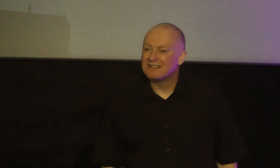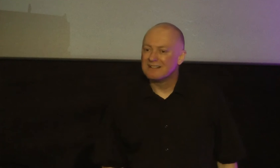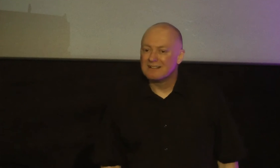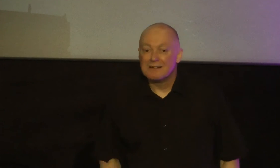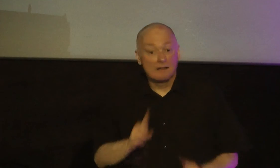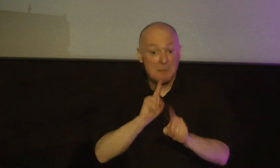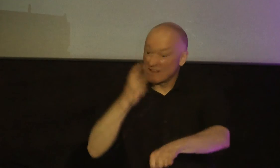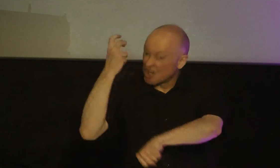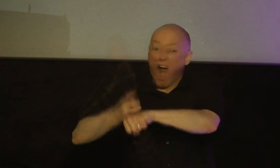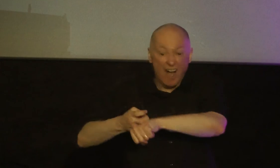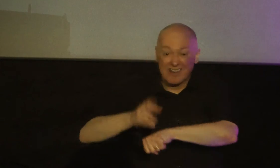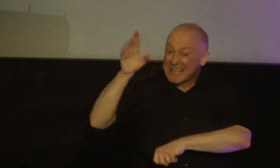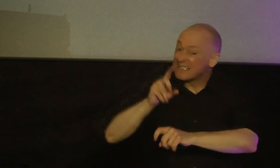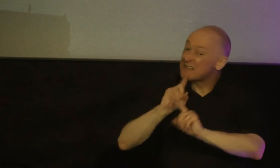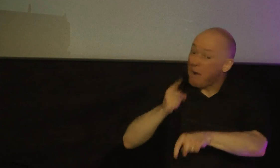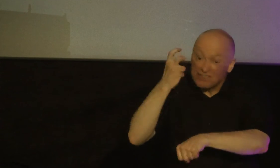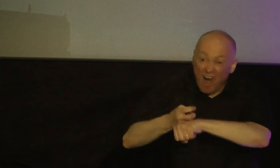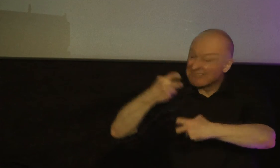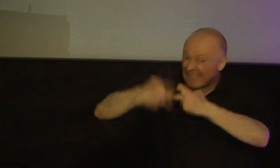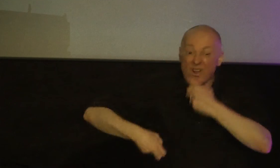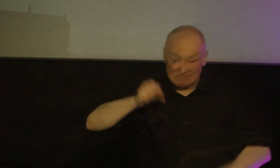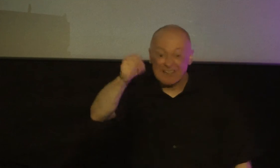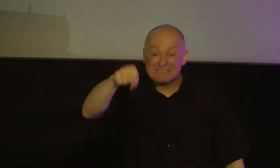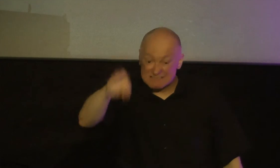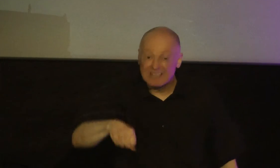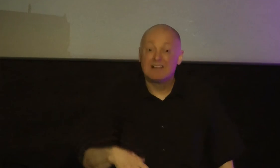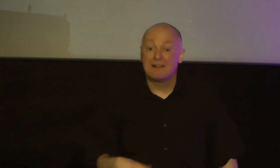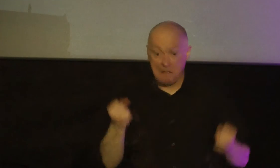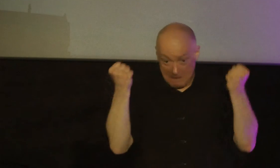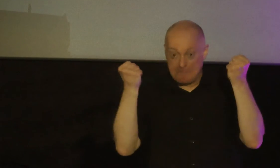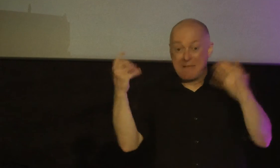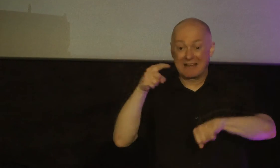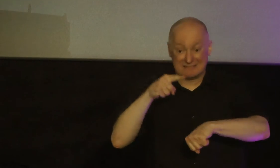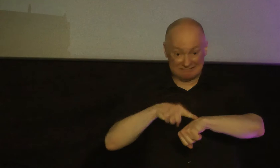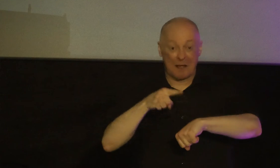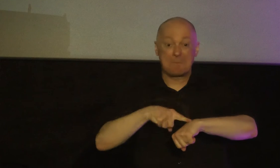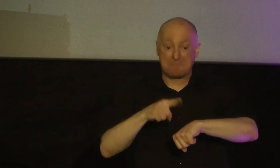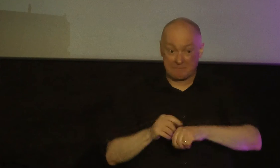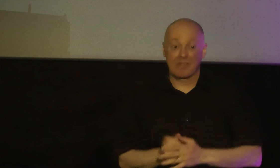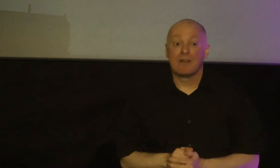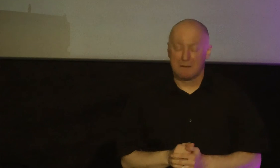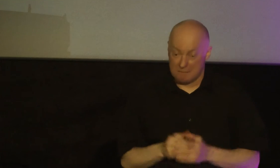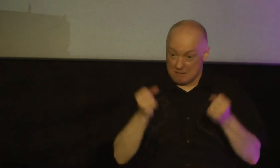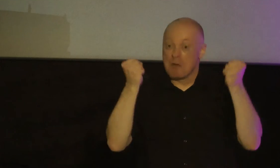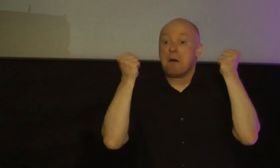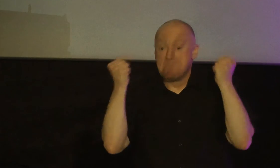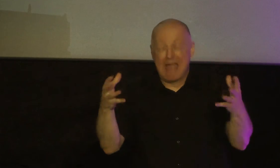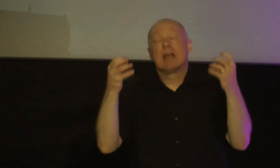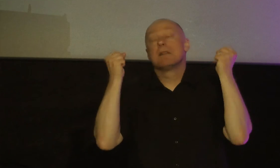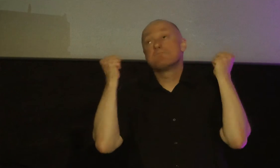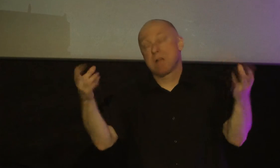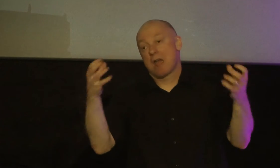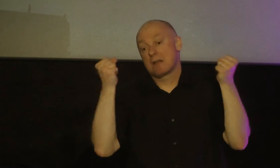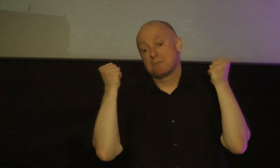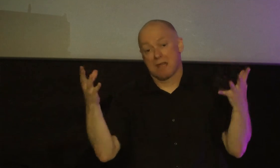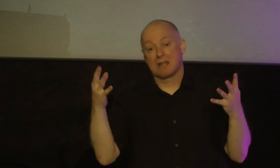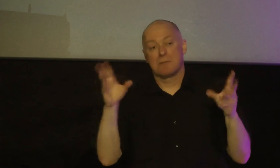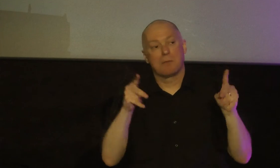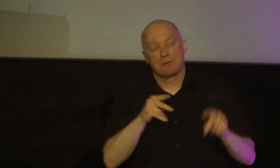were hard commands were difficult and many occasions caused many hundreds and thousands of people to walk away from jesus